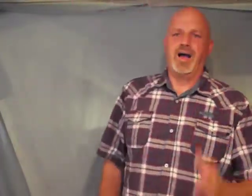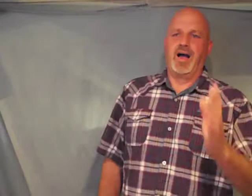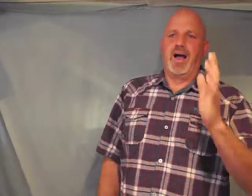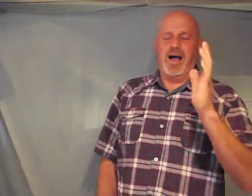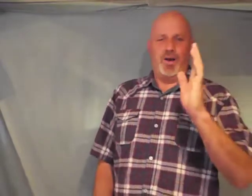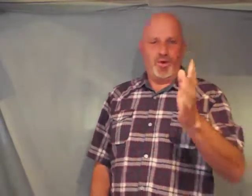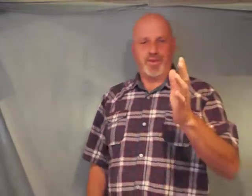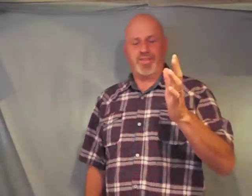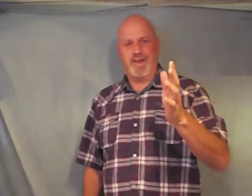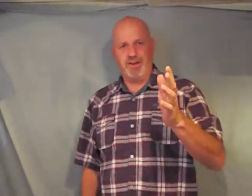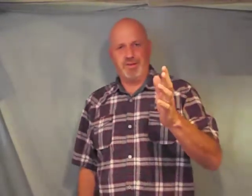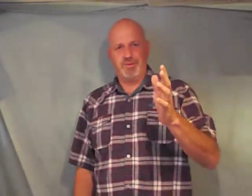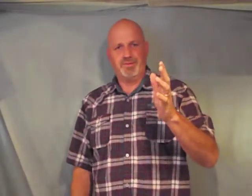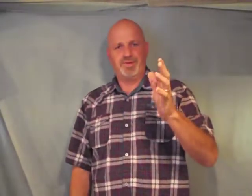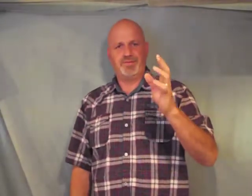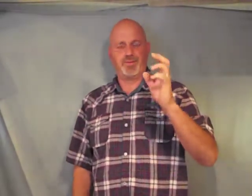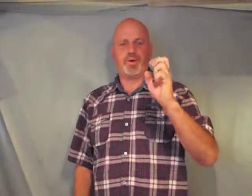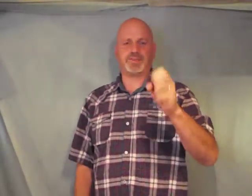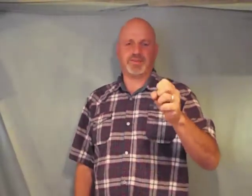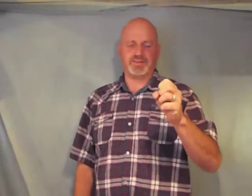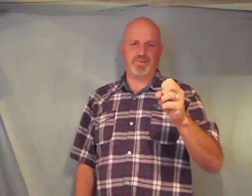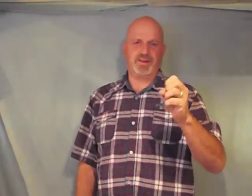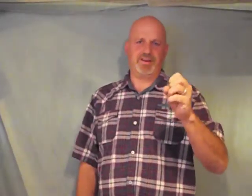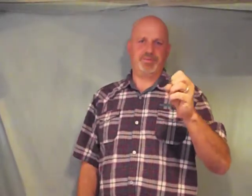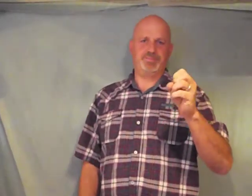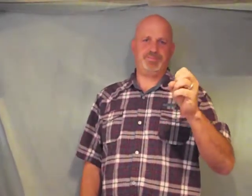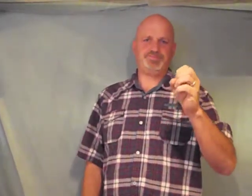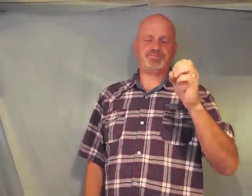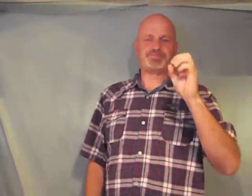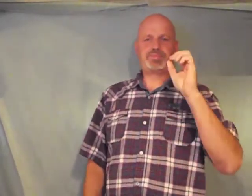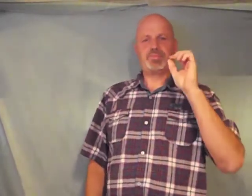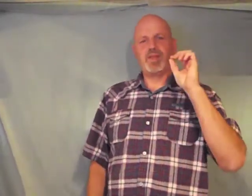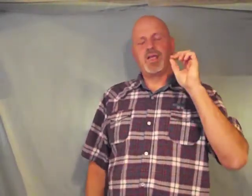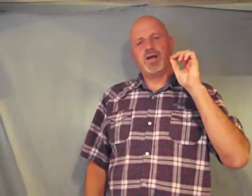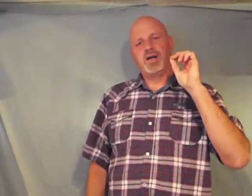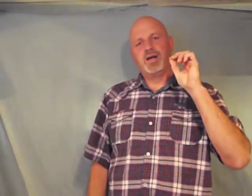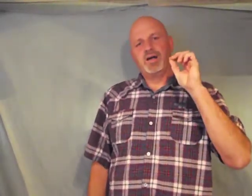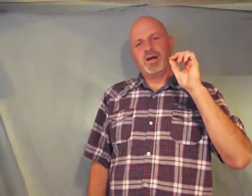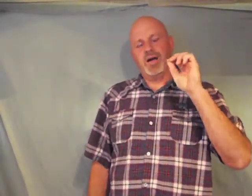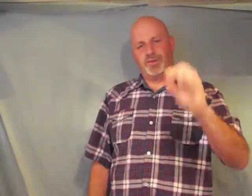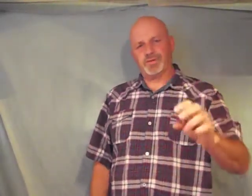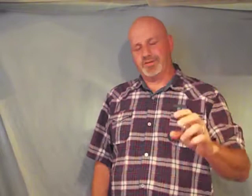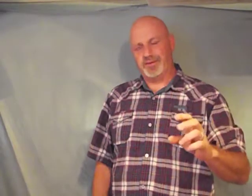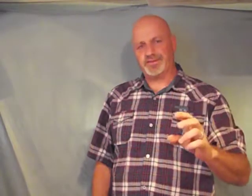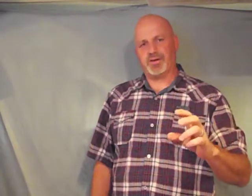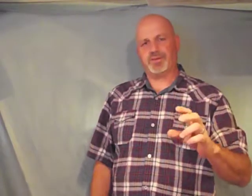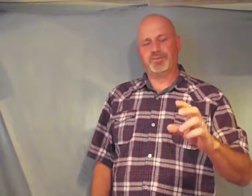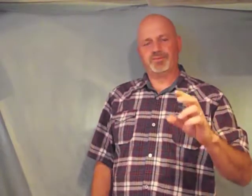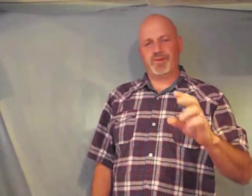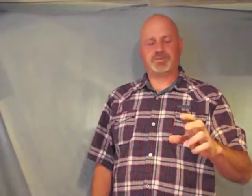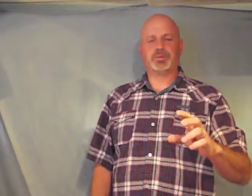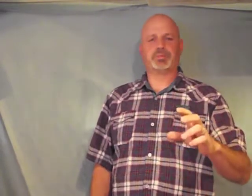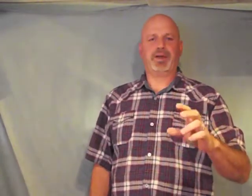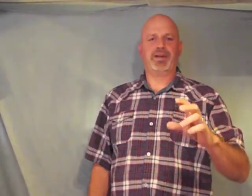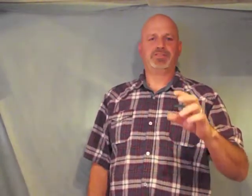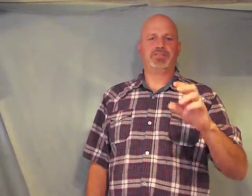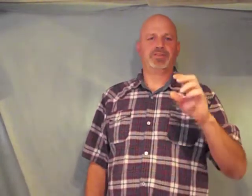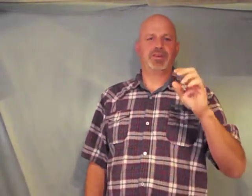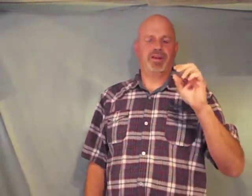want to thank you for watching this video I want you to visit our Facebook page at